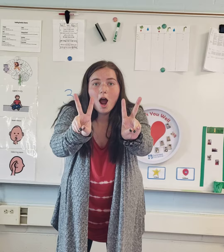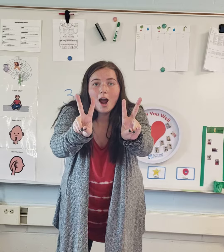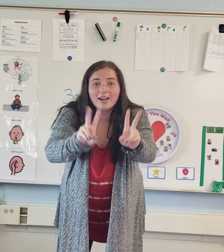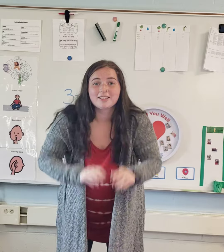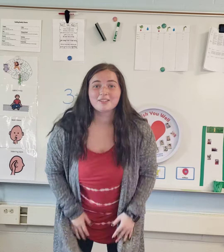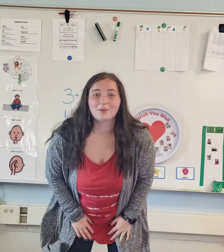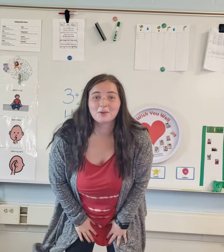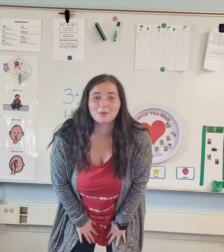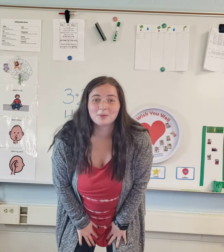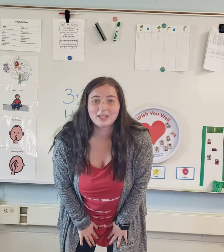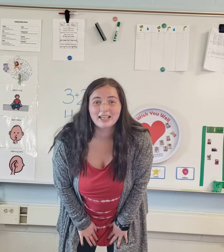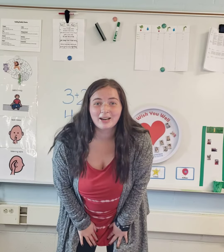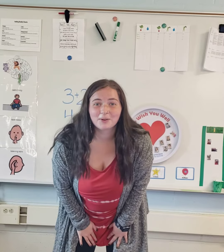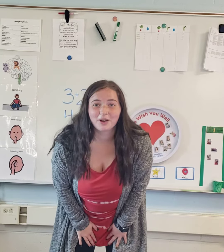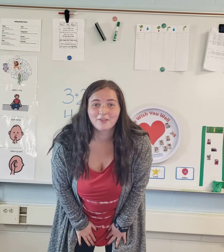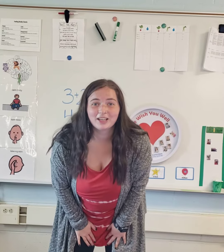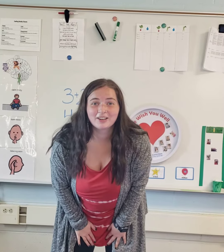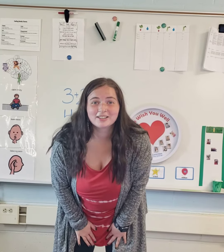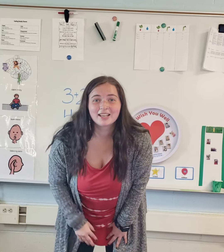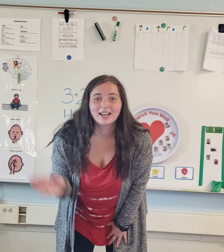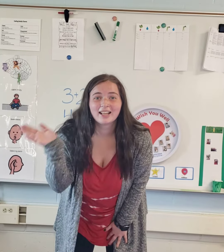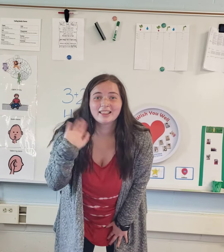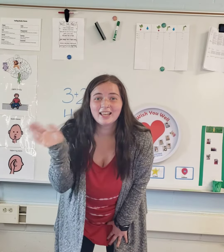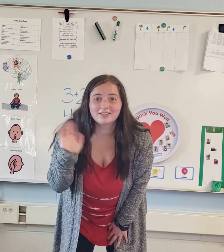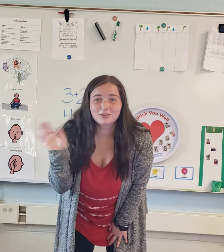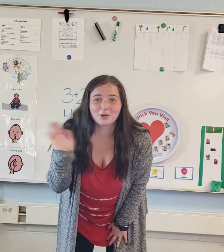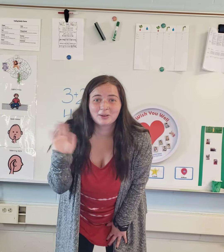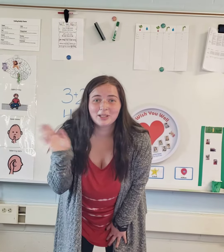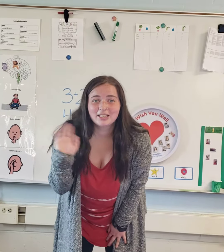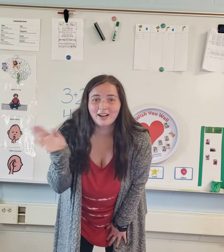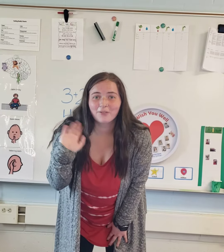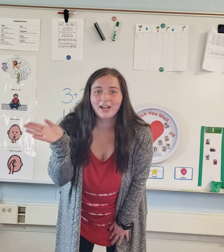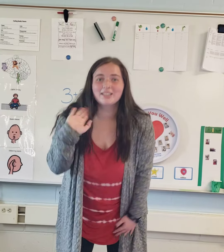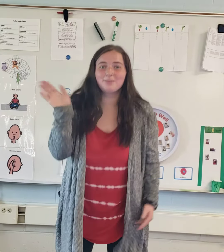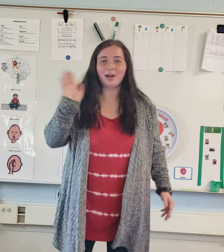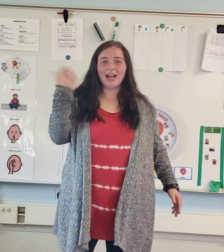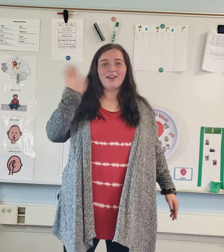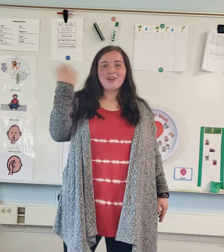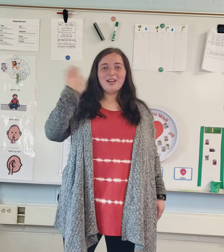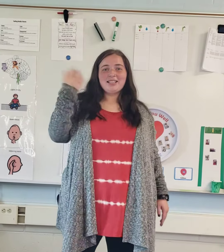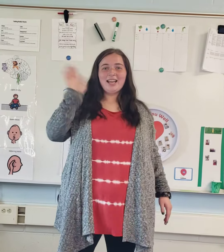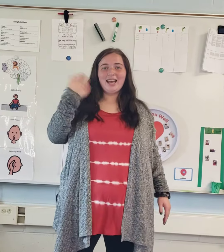It is so cool when we can count with our fingers. Thanks for joining me today, friends. Bye. Have a great day.